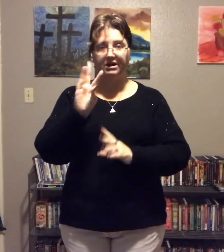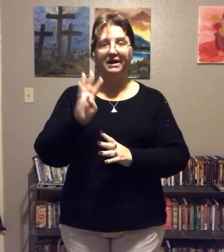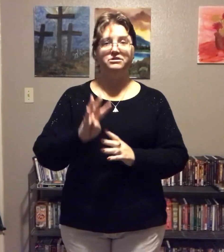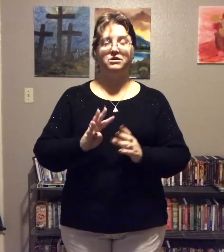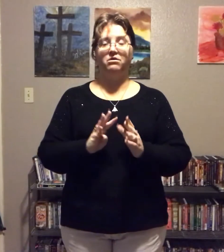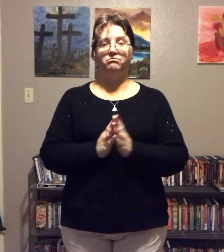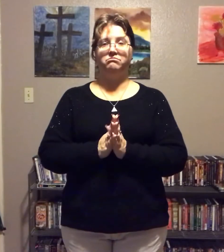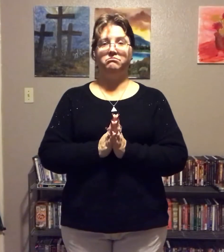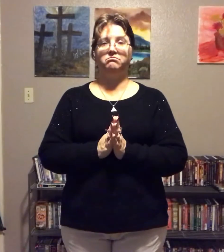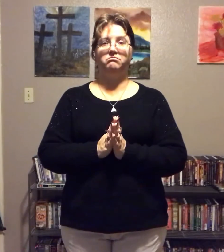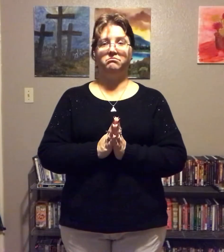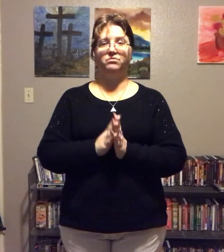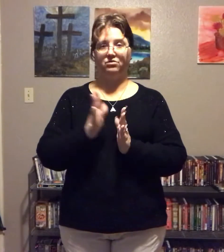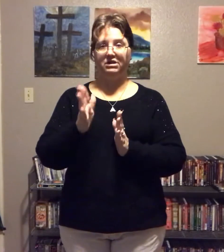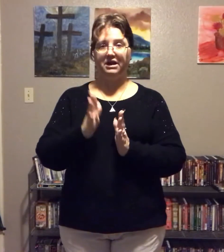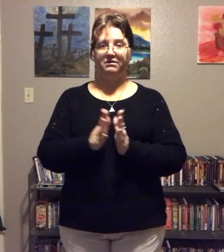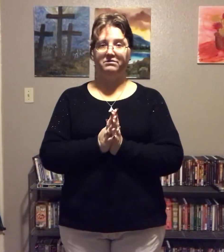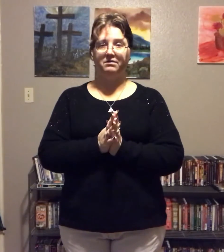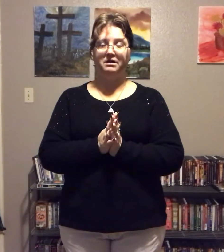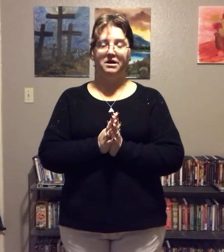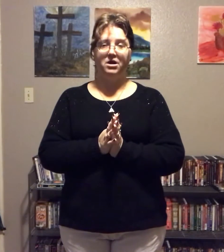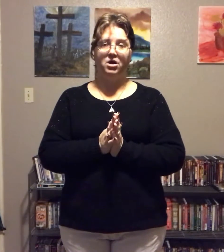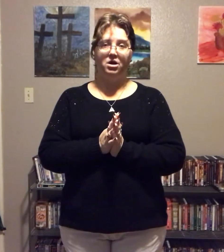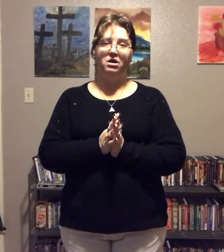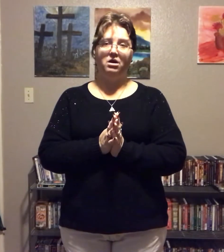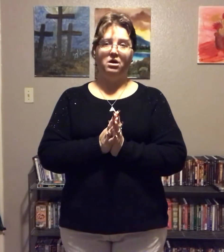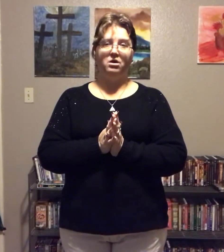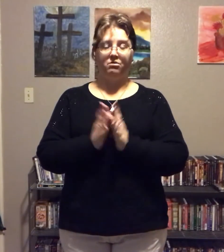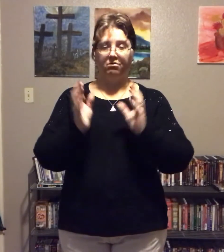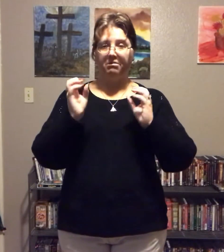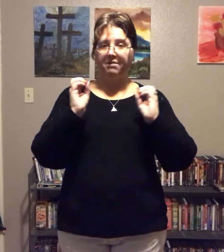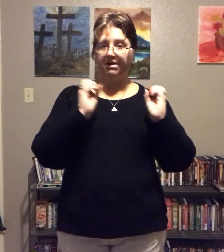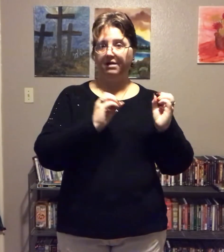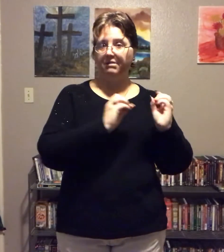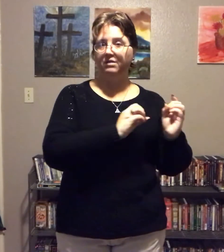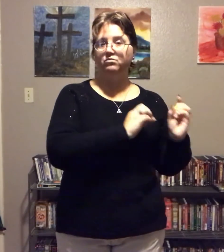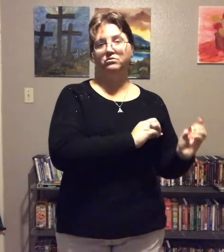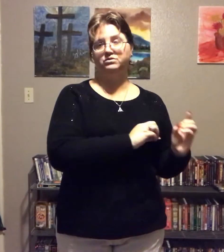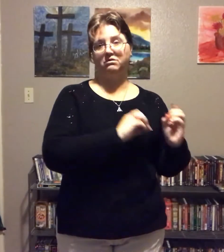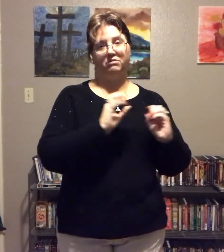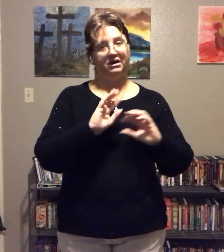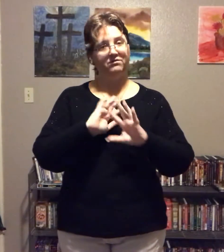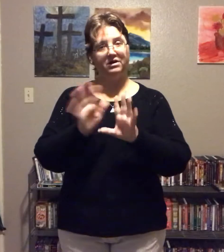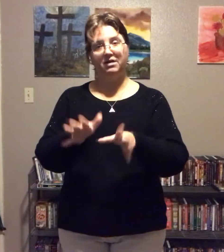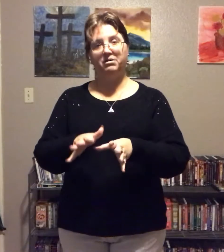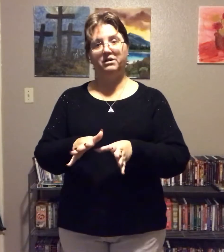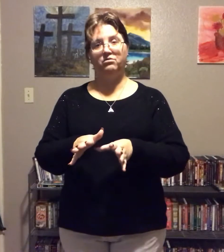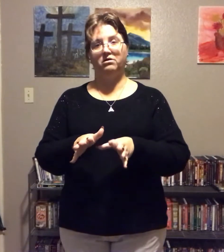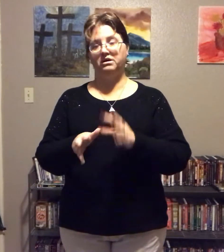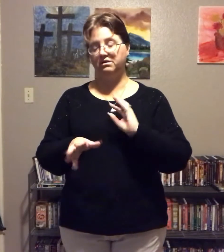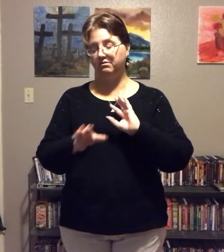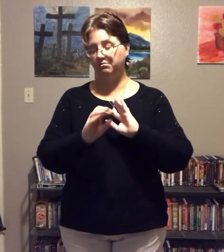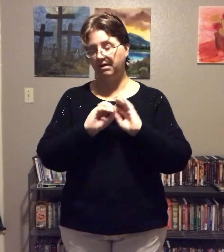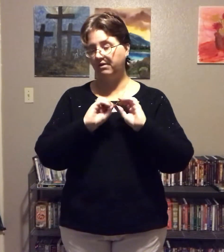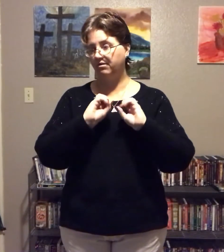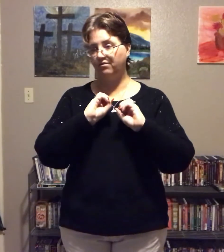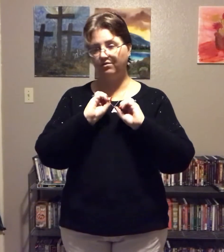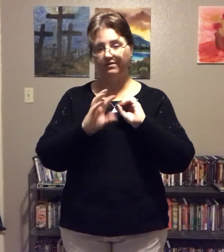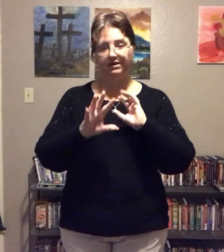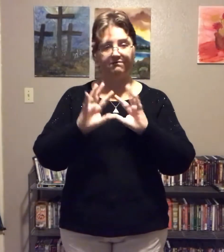days, y'all. 30 days. Going by man-made rules on whatever diet plan you're on. It doesn't matter if you're vegan,